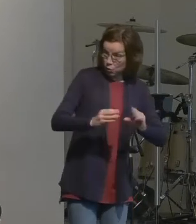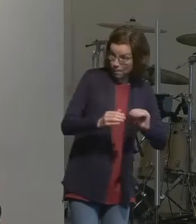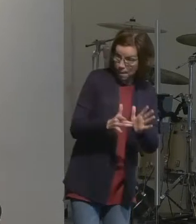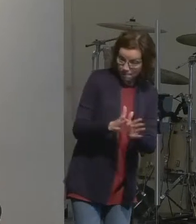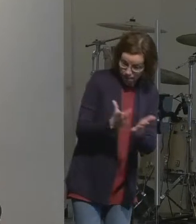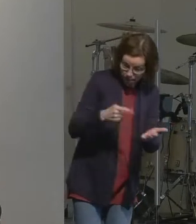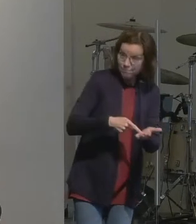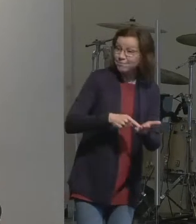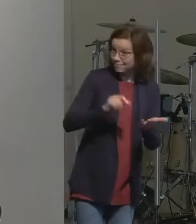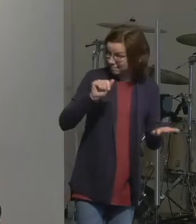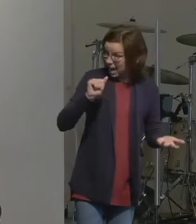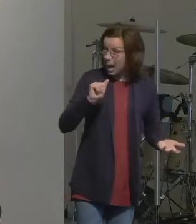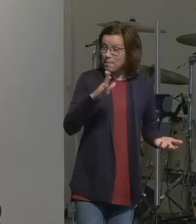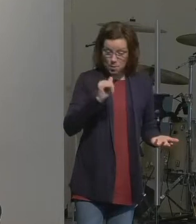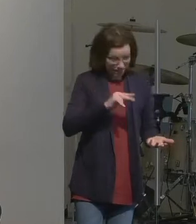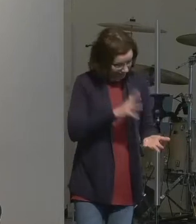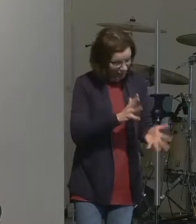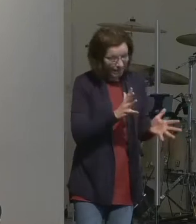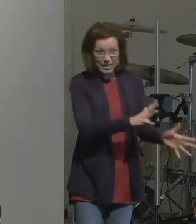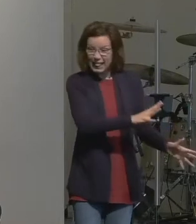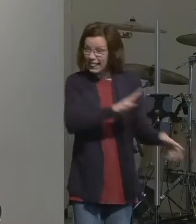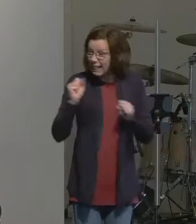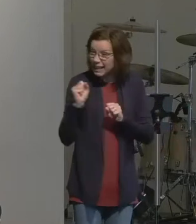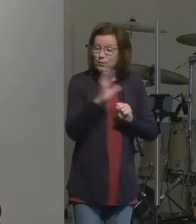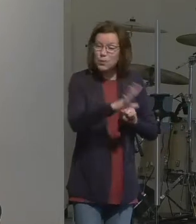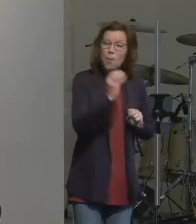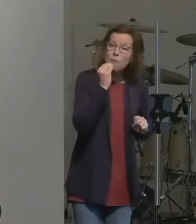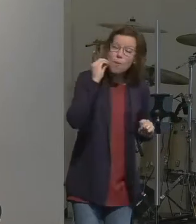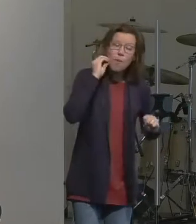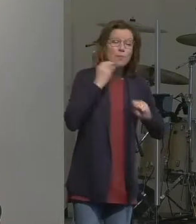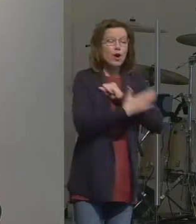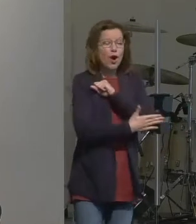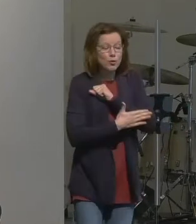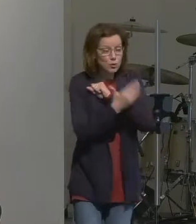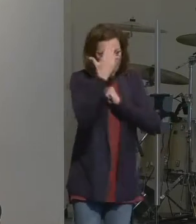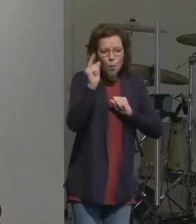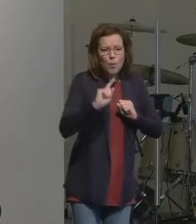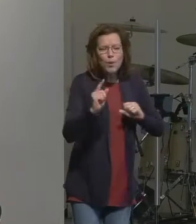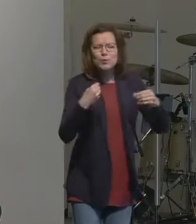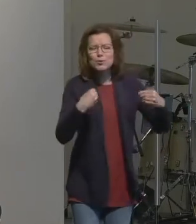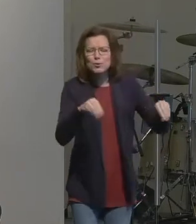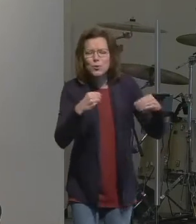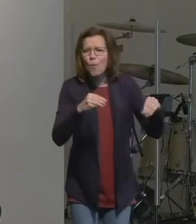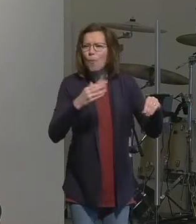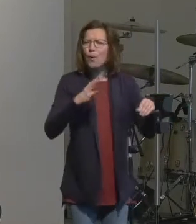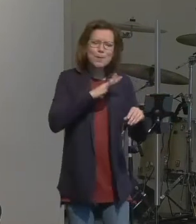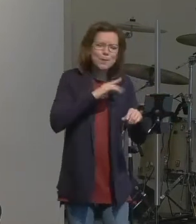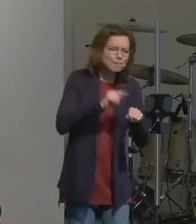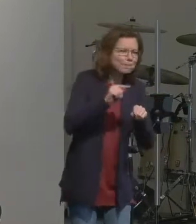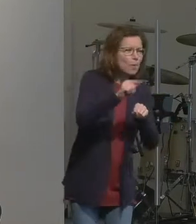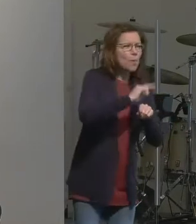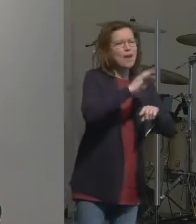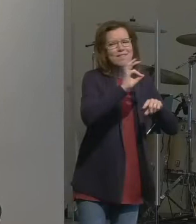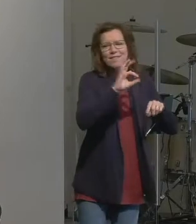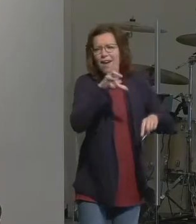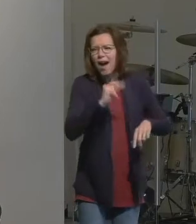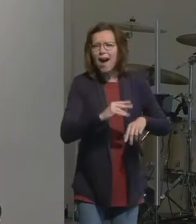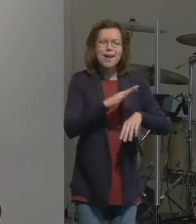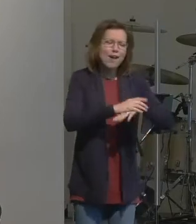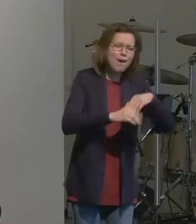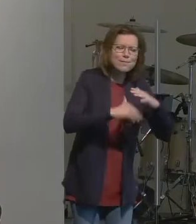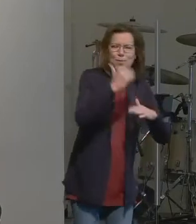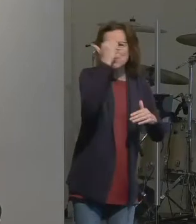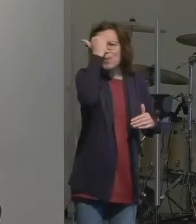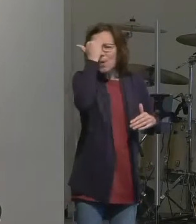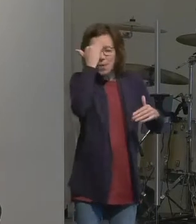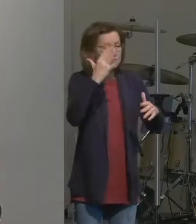leave the place that you're comfortable with, leave the place where you know where the stores are and where the fun things are. You're going to go someplace you've never been and when you